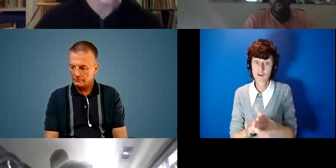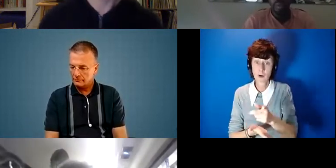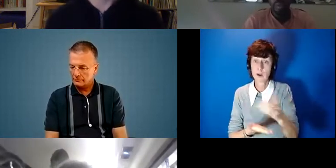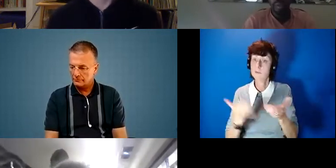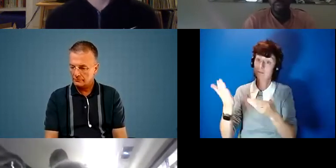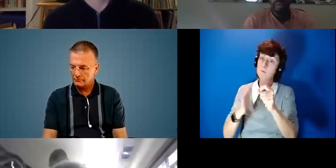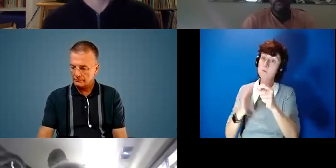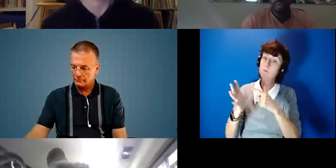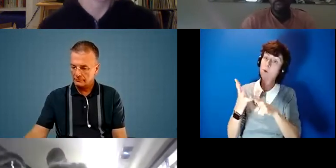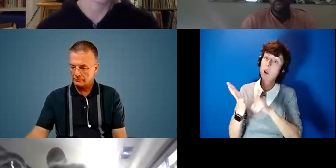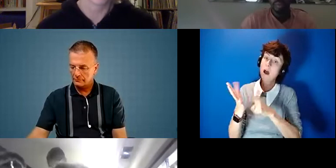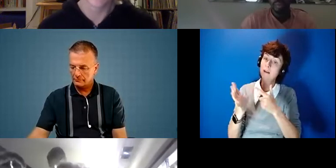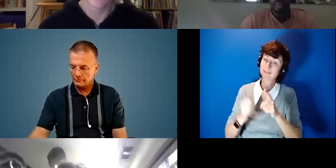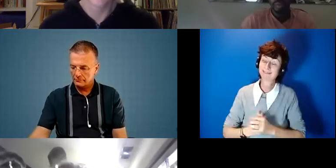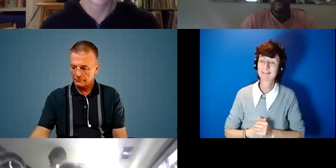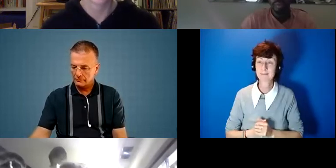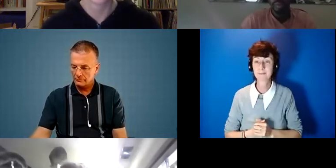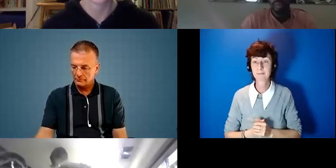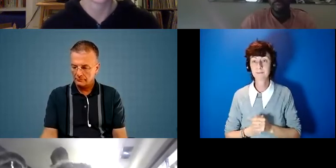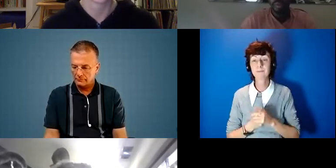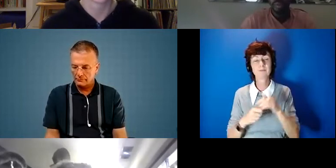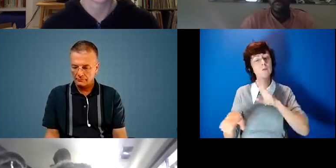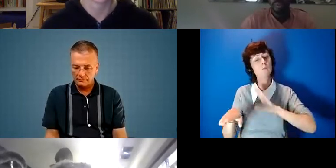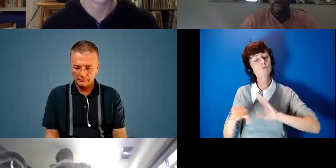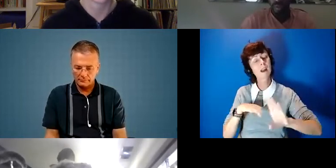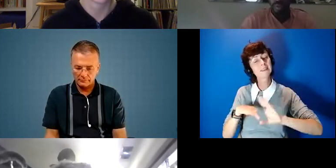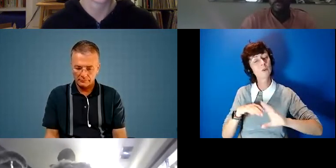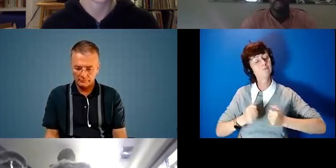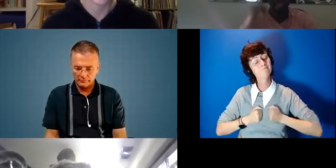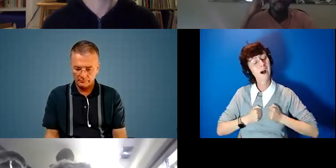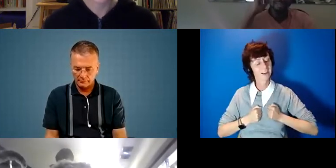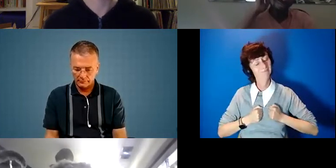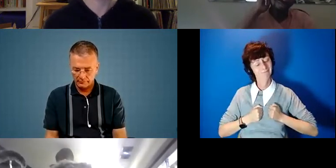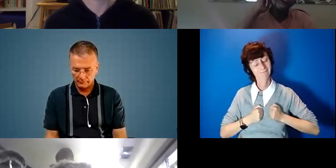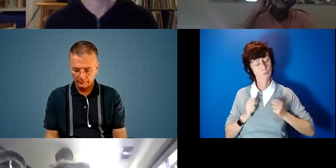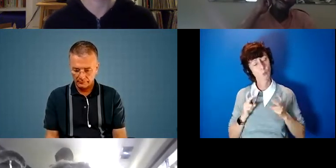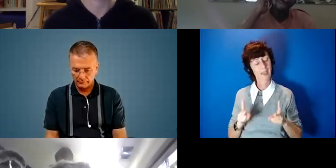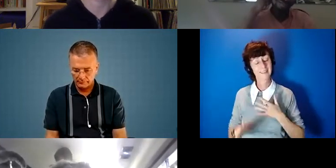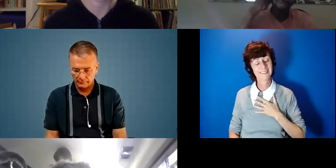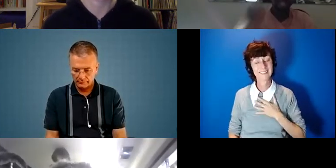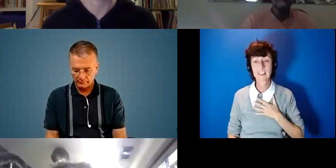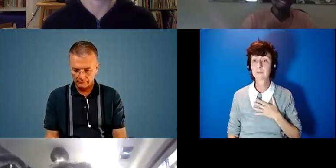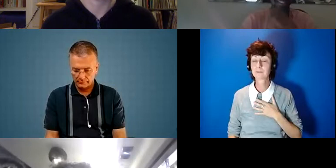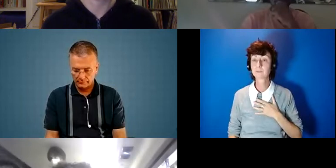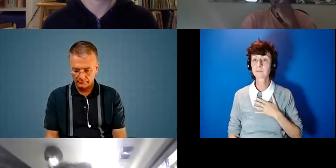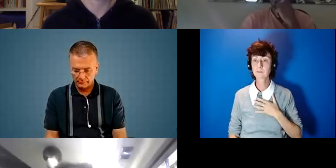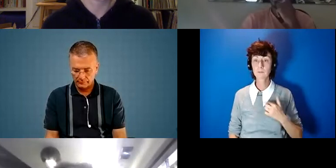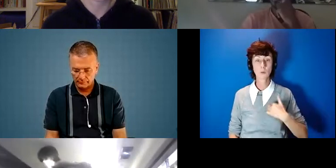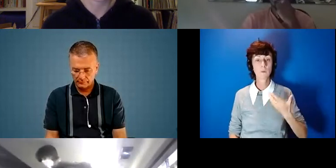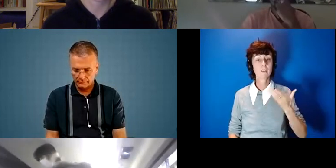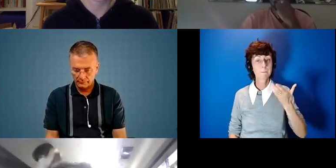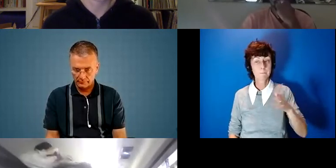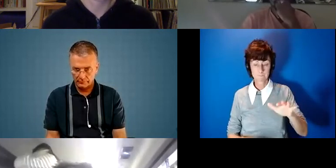pass to you yeah just a really practical level that's that's sort of my bag in um in north somerset we've just had